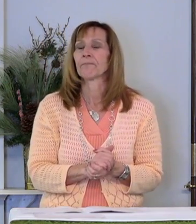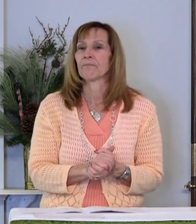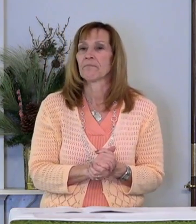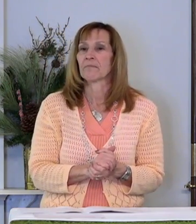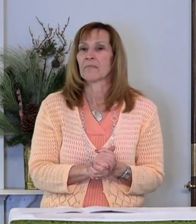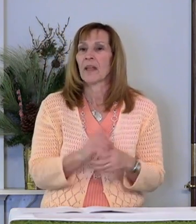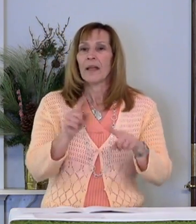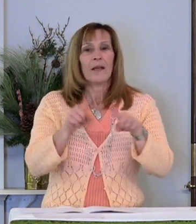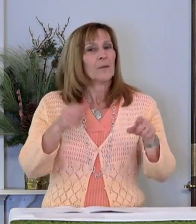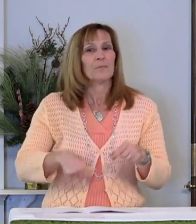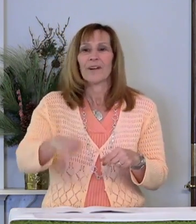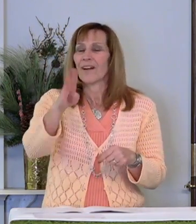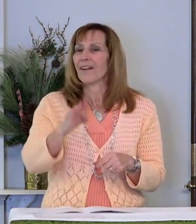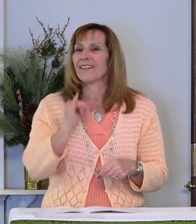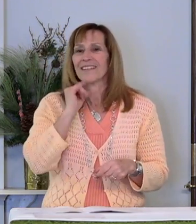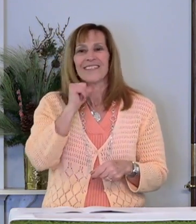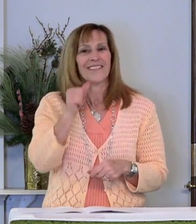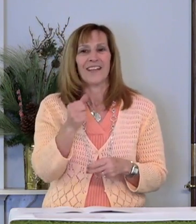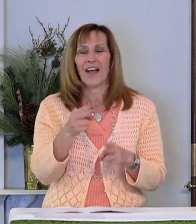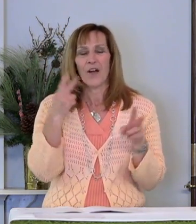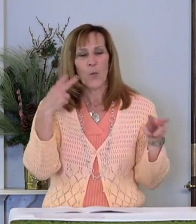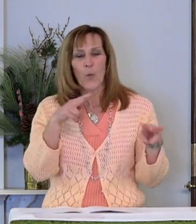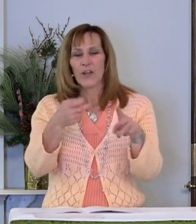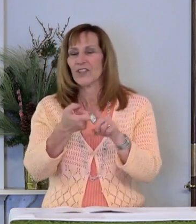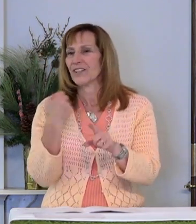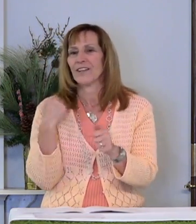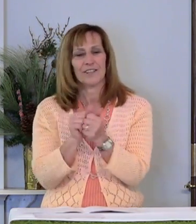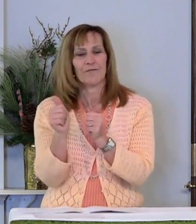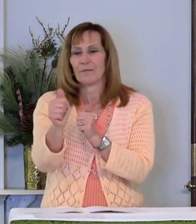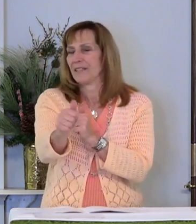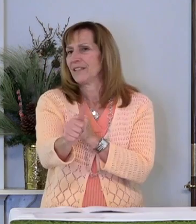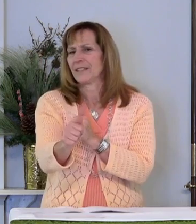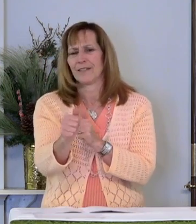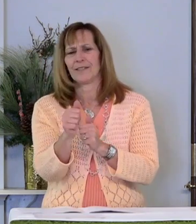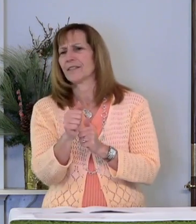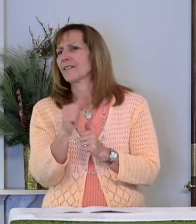But God is not watching us from a distance